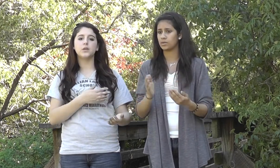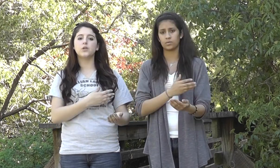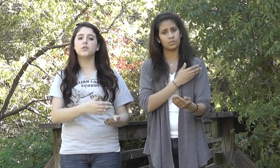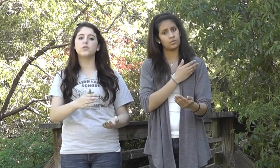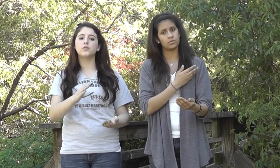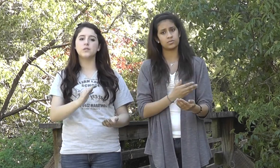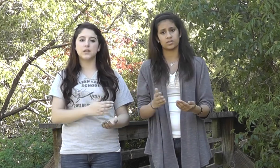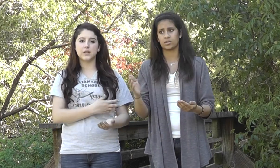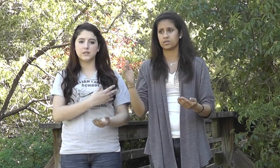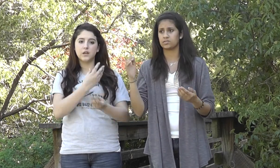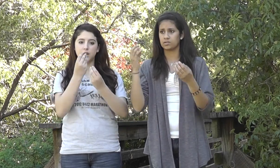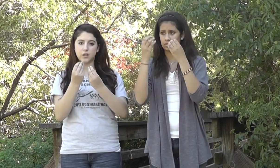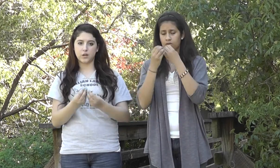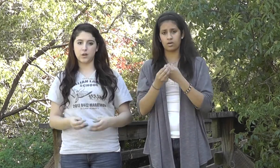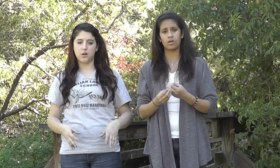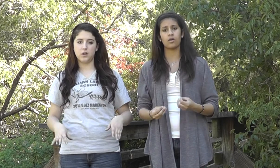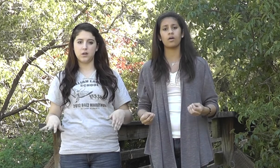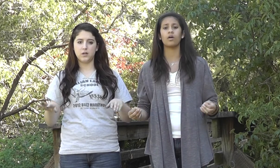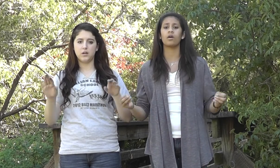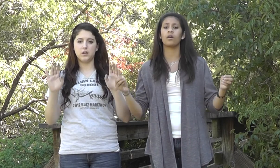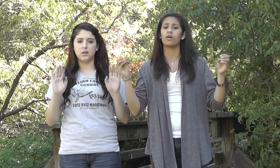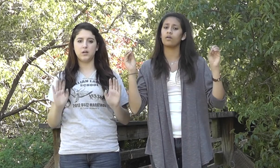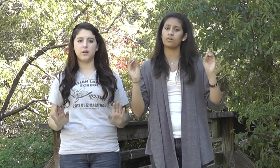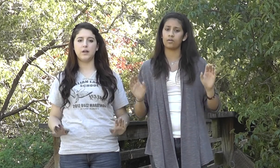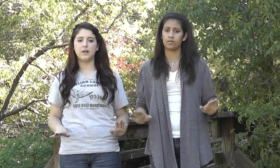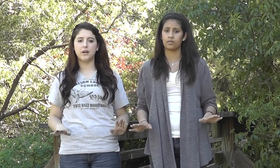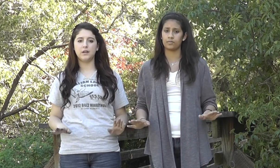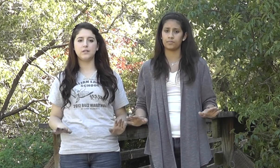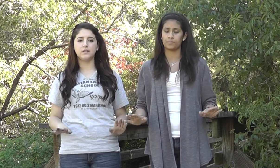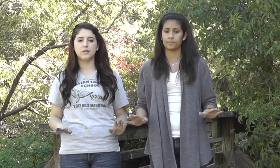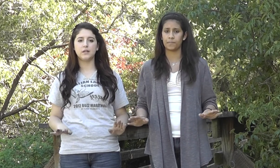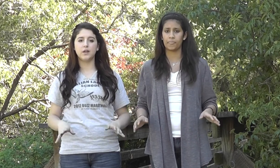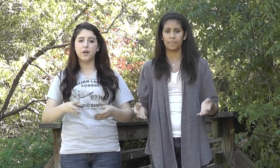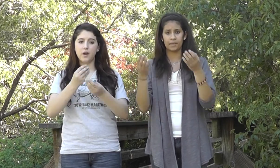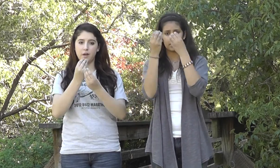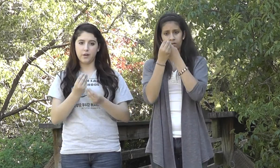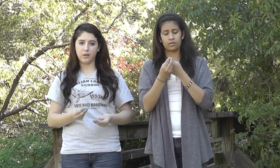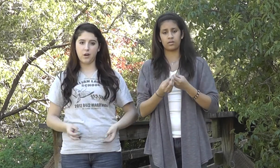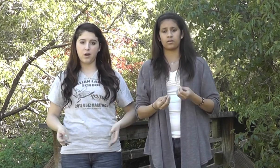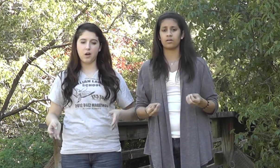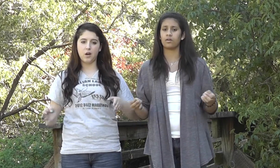music's gone, gone